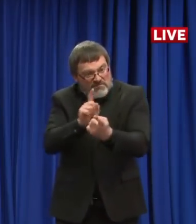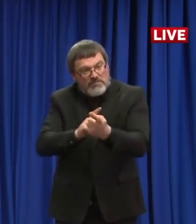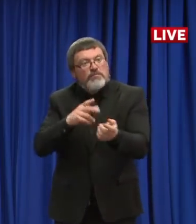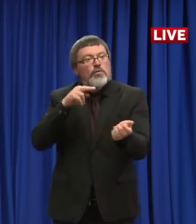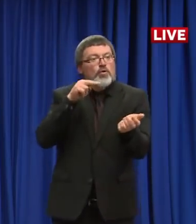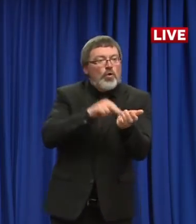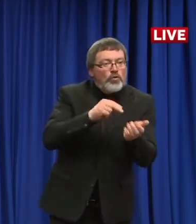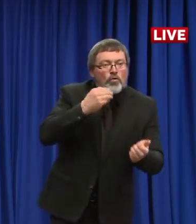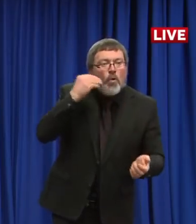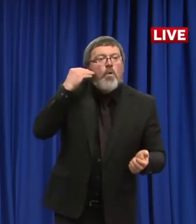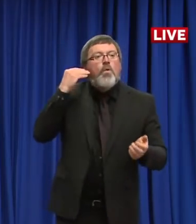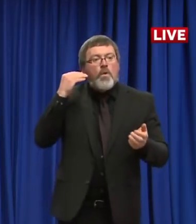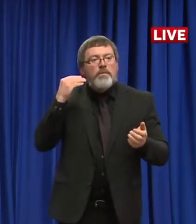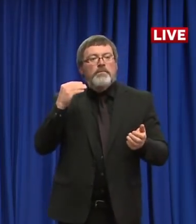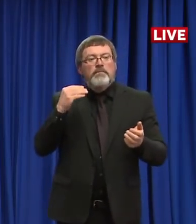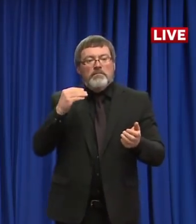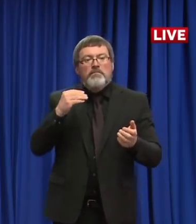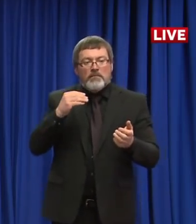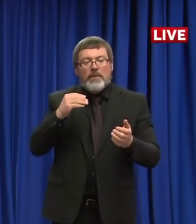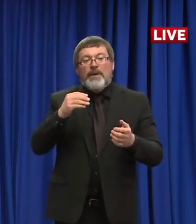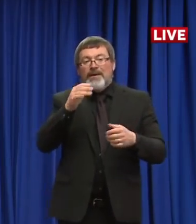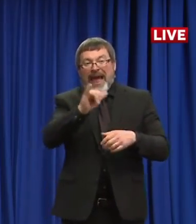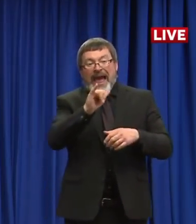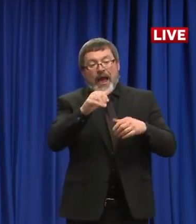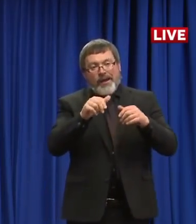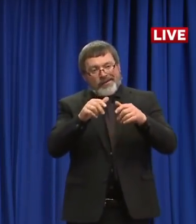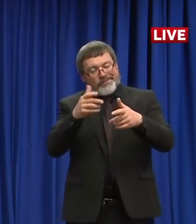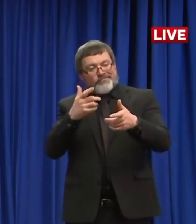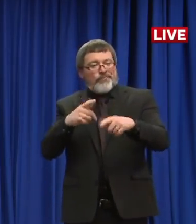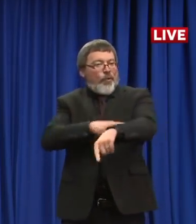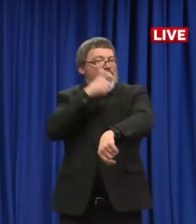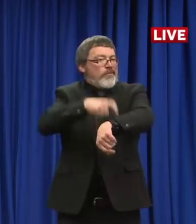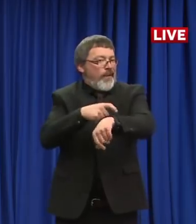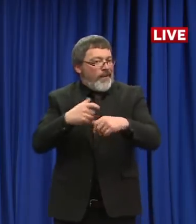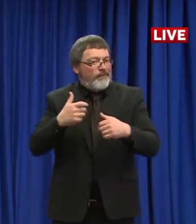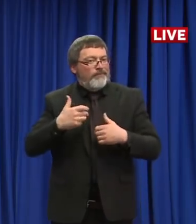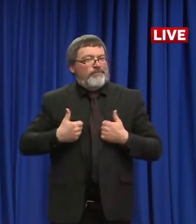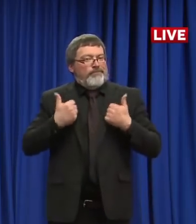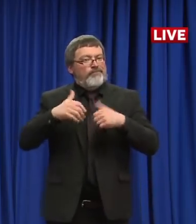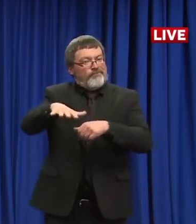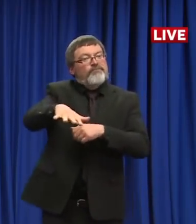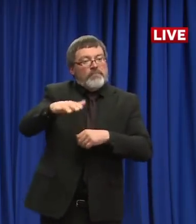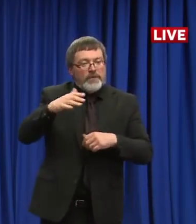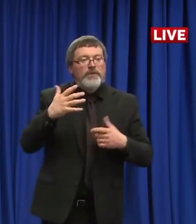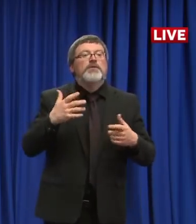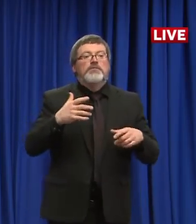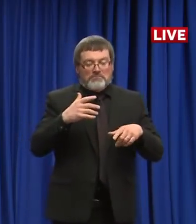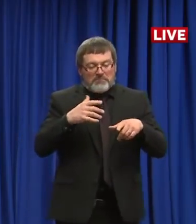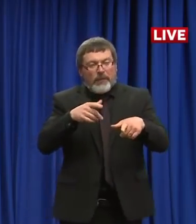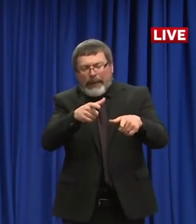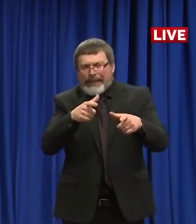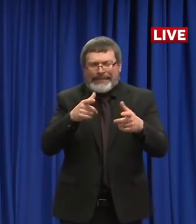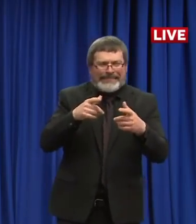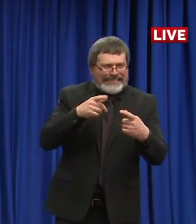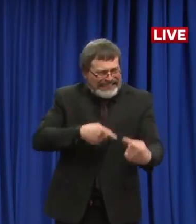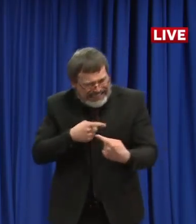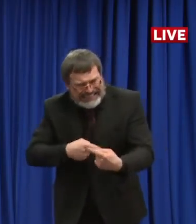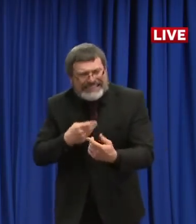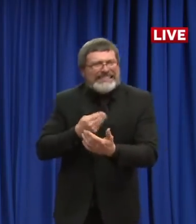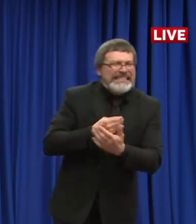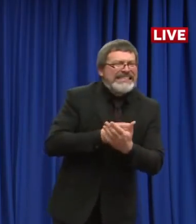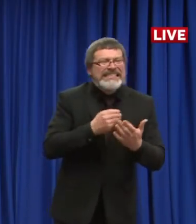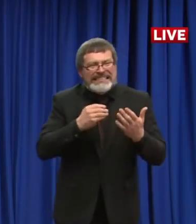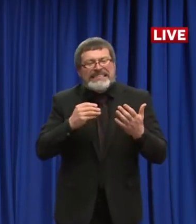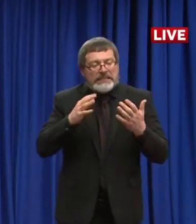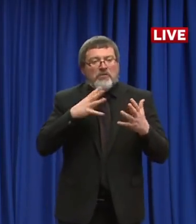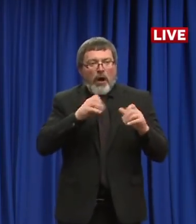are struggling to retain the workforce they need to meet the demands associated with COVID-19. The program will directly benefit frontline Medicaid workers that